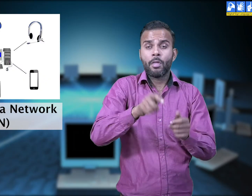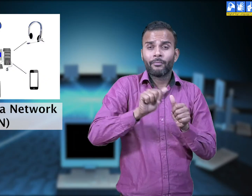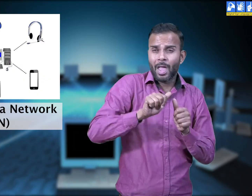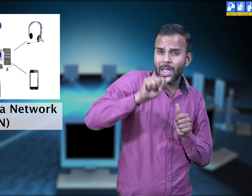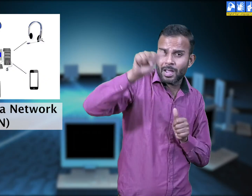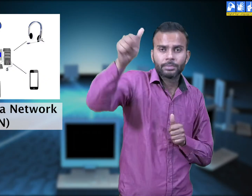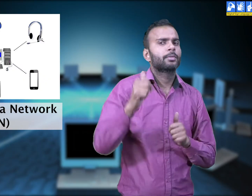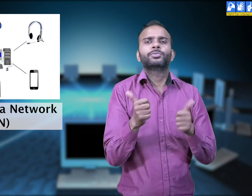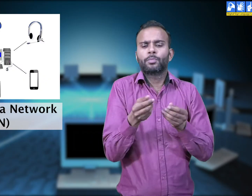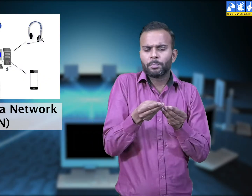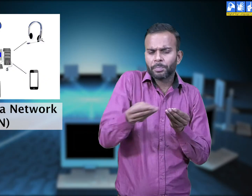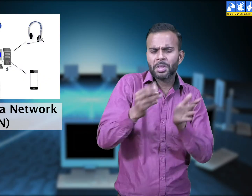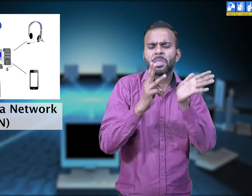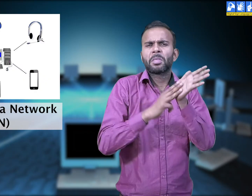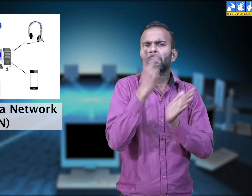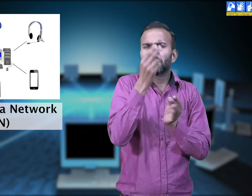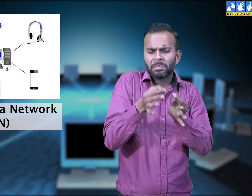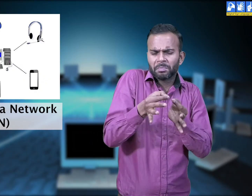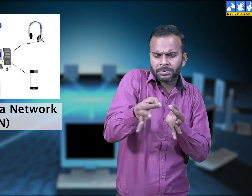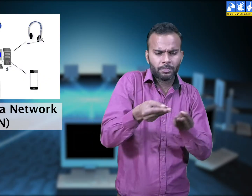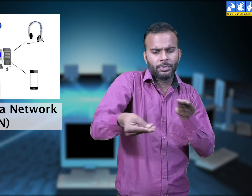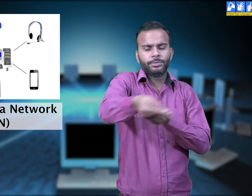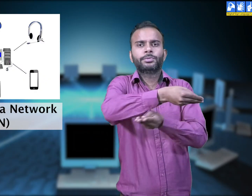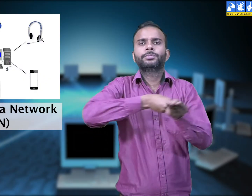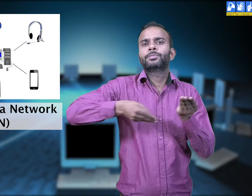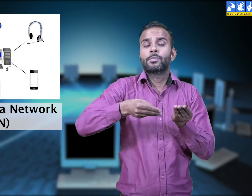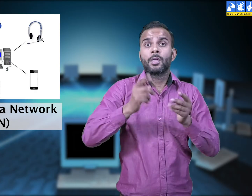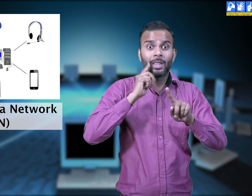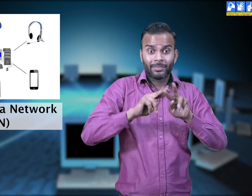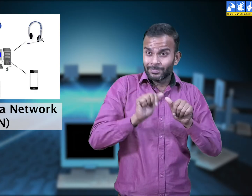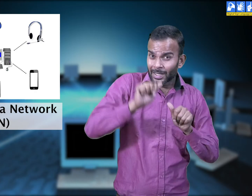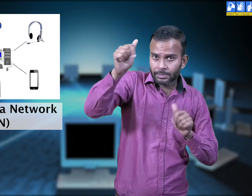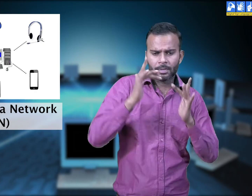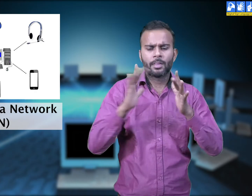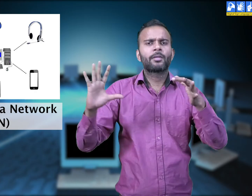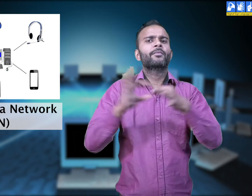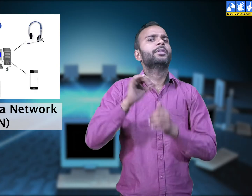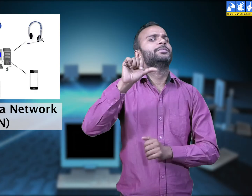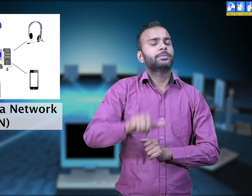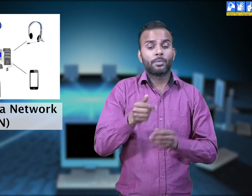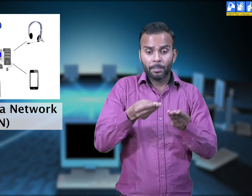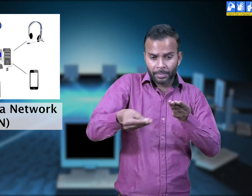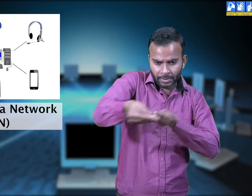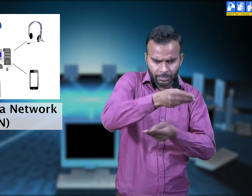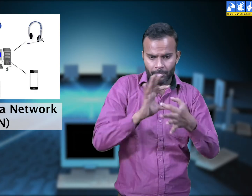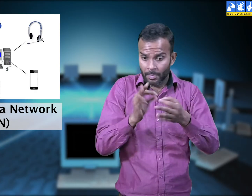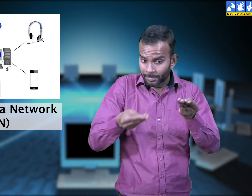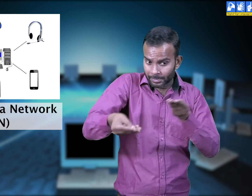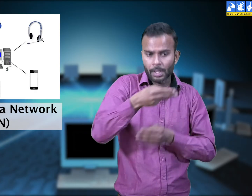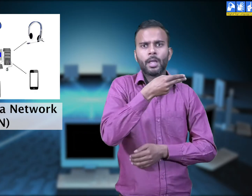The transmission of data in a pen network becomes easy. You cannot share